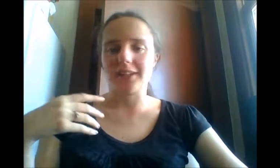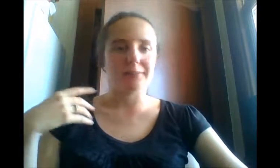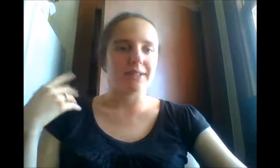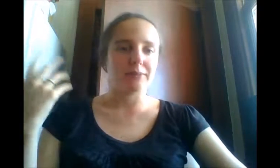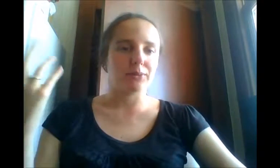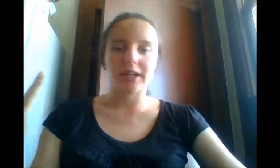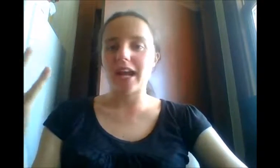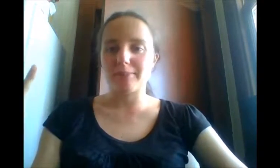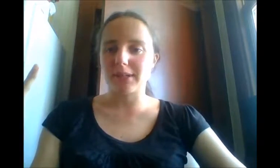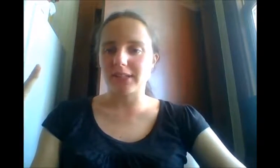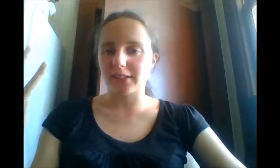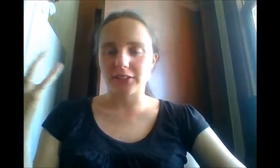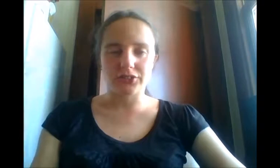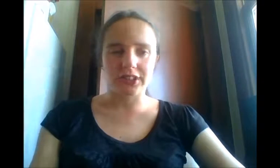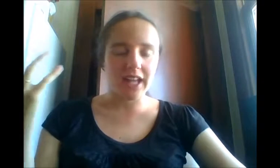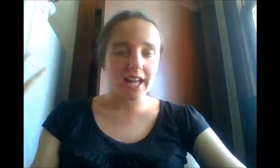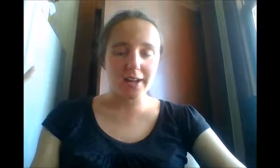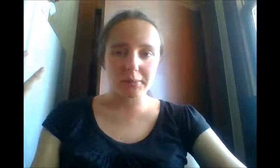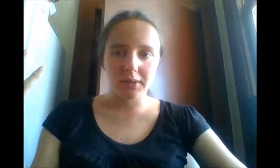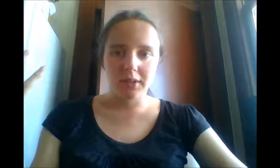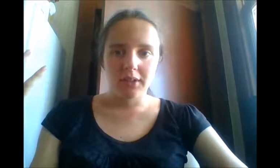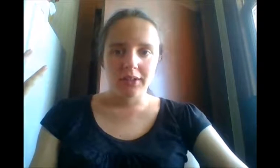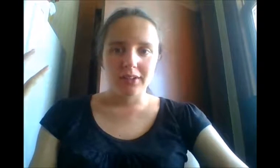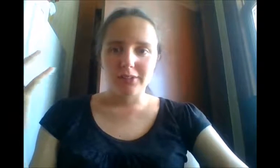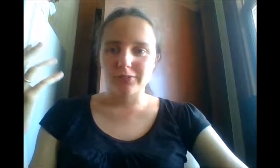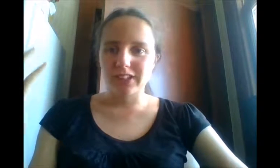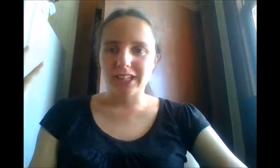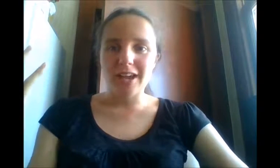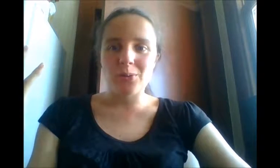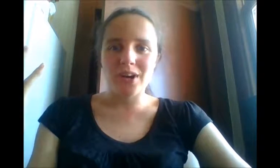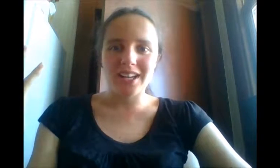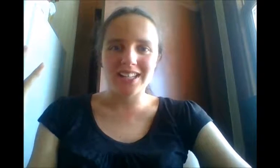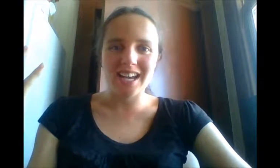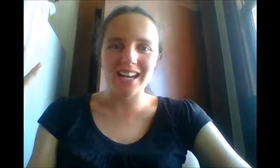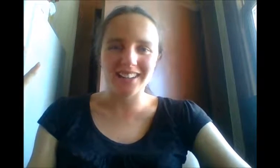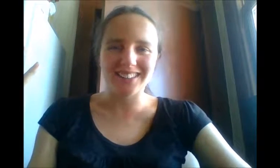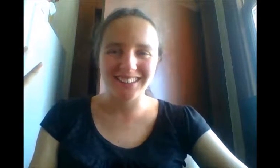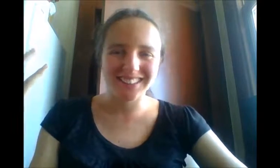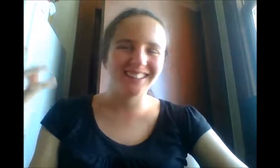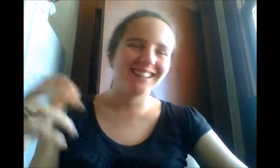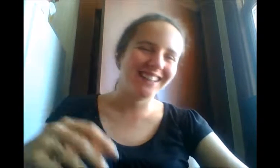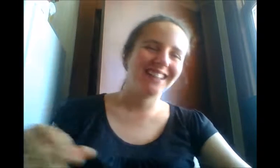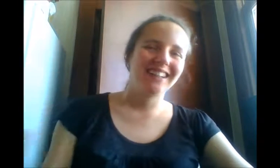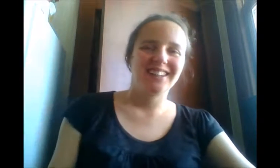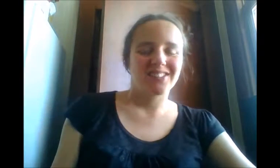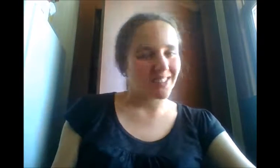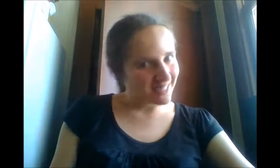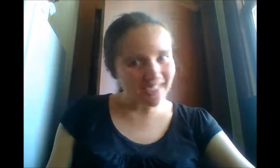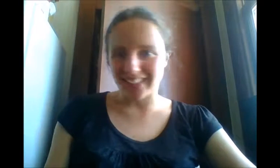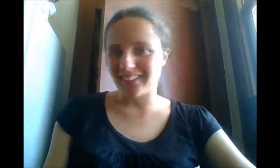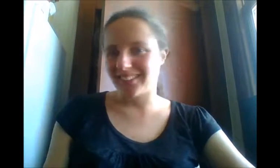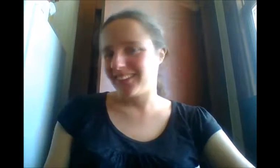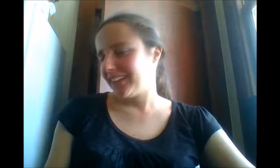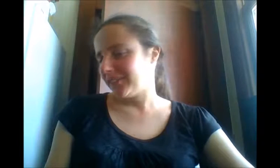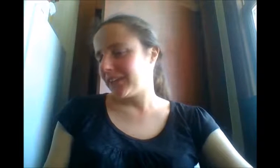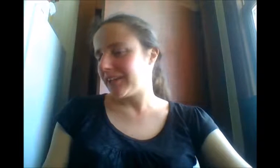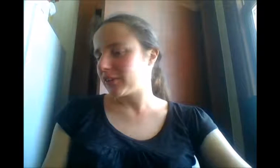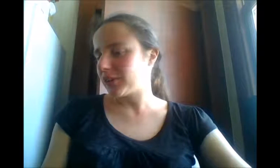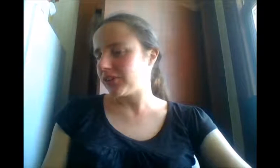I'm getting more happy than I usually am. Go figure that one out. So yeah, we have a question